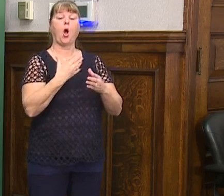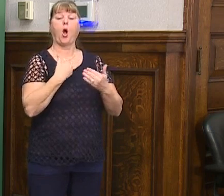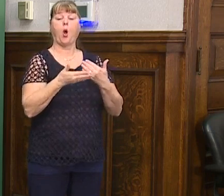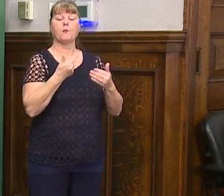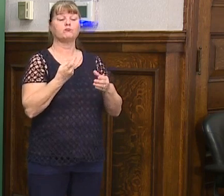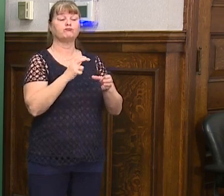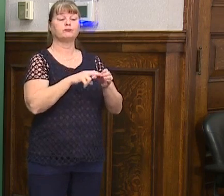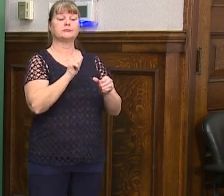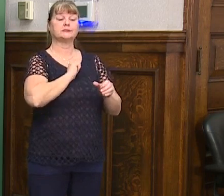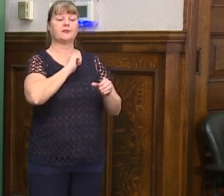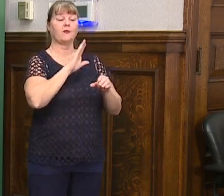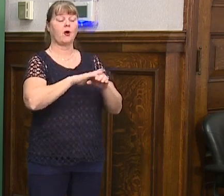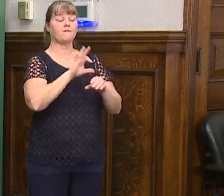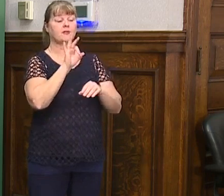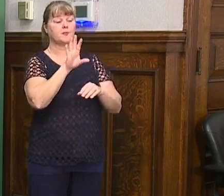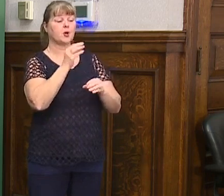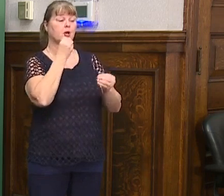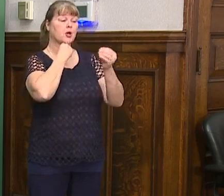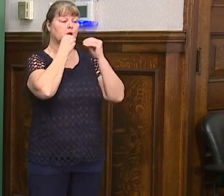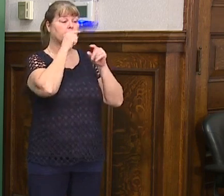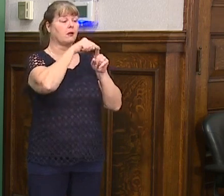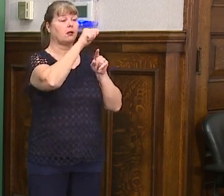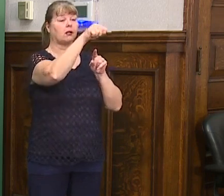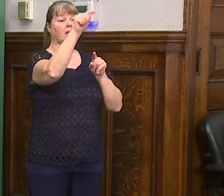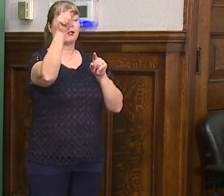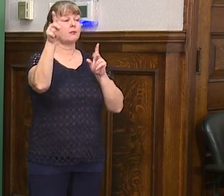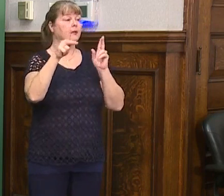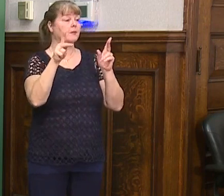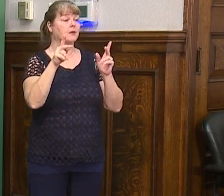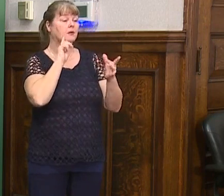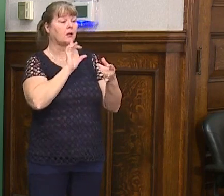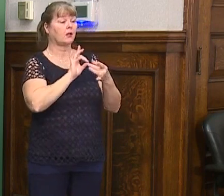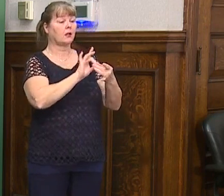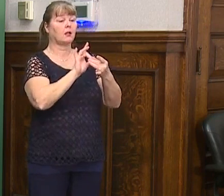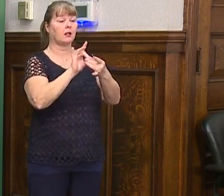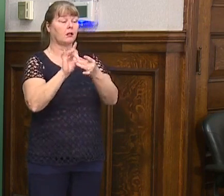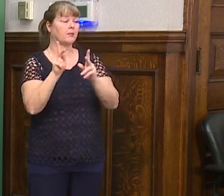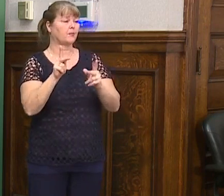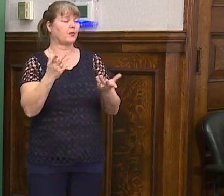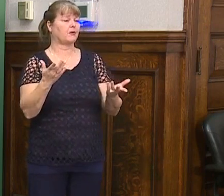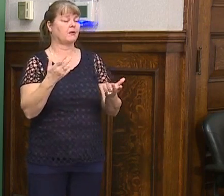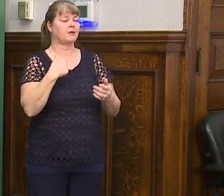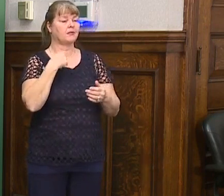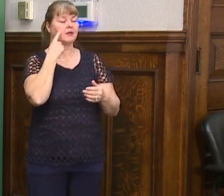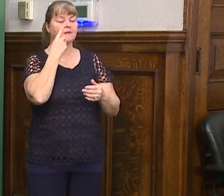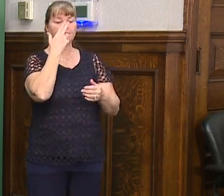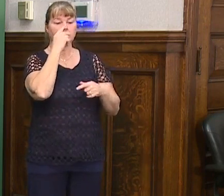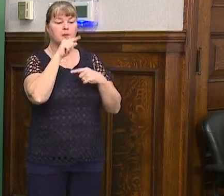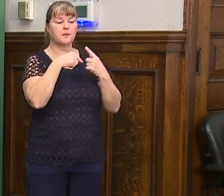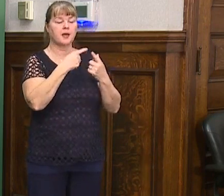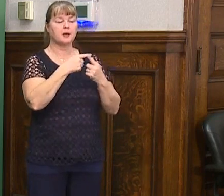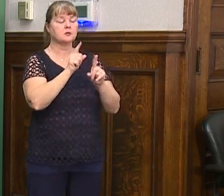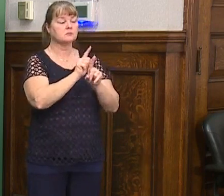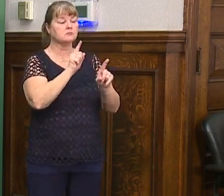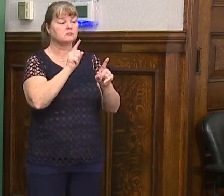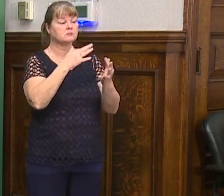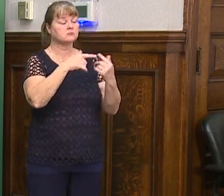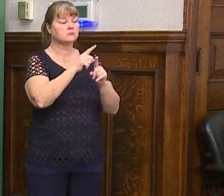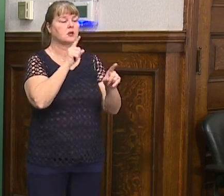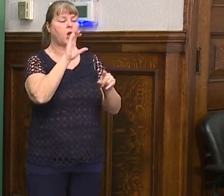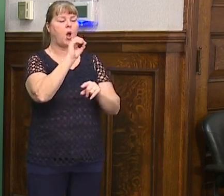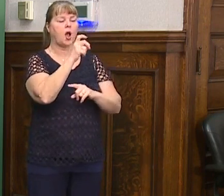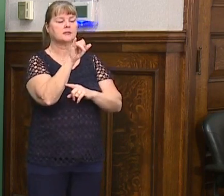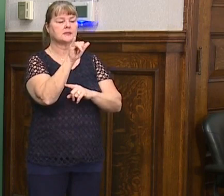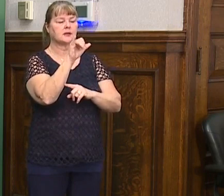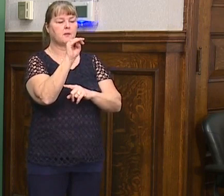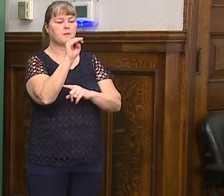myself. Um, but you know, that's what you have to do to stay connected. And I think the funny part about social social distancing is oxymoron.